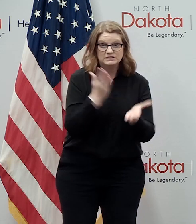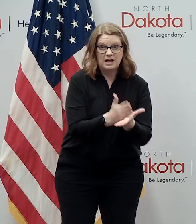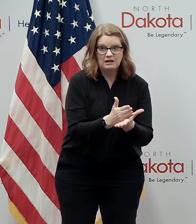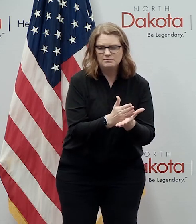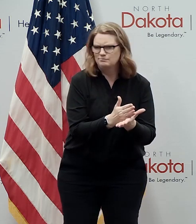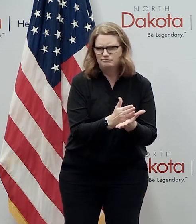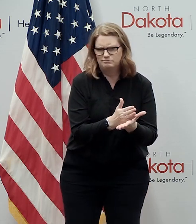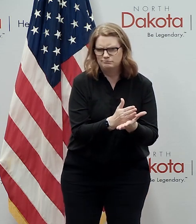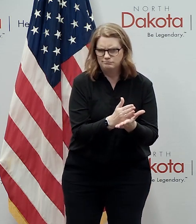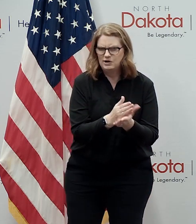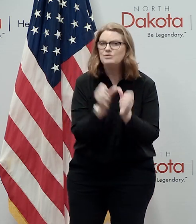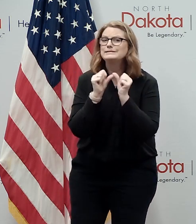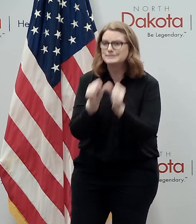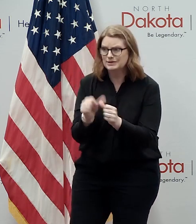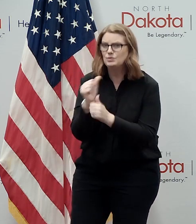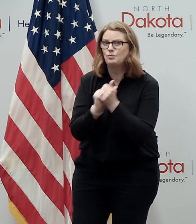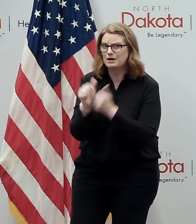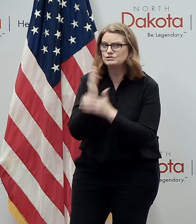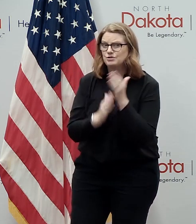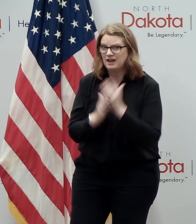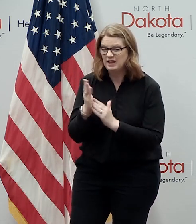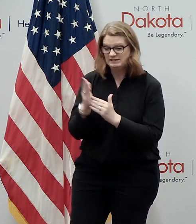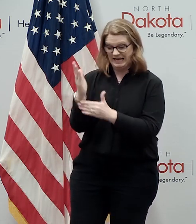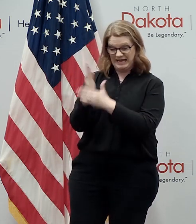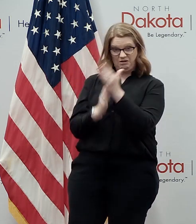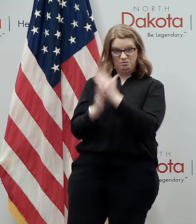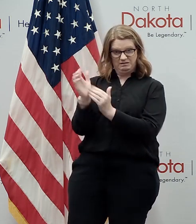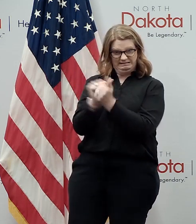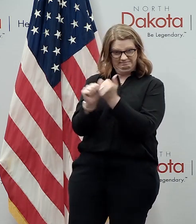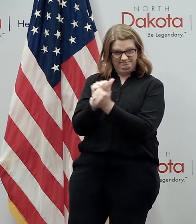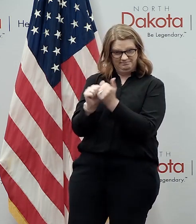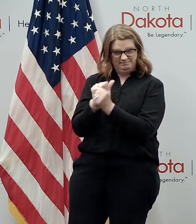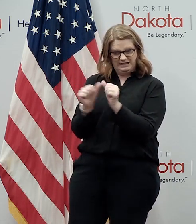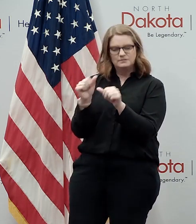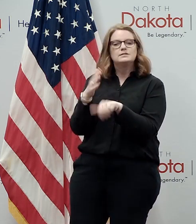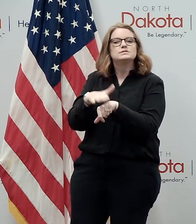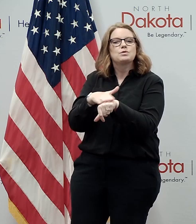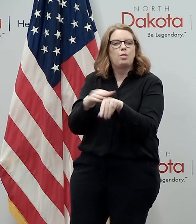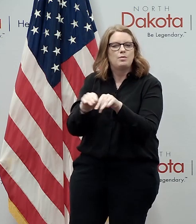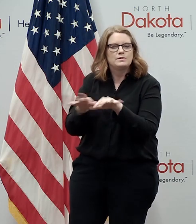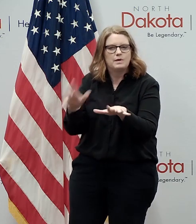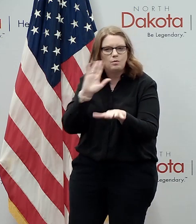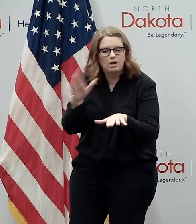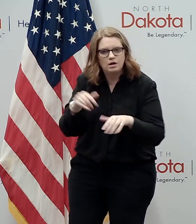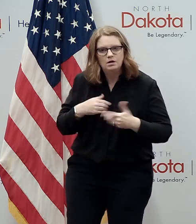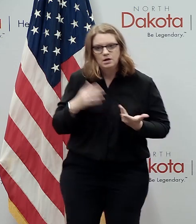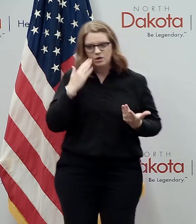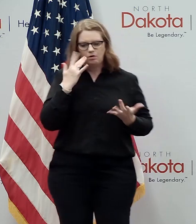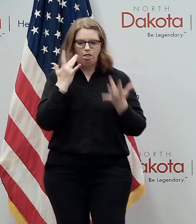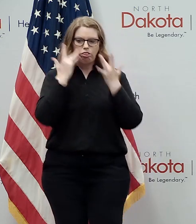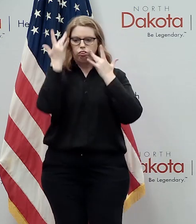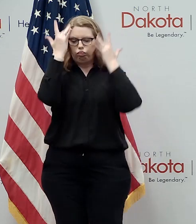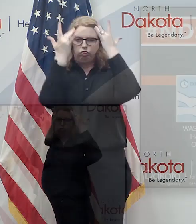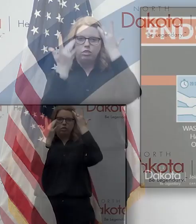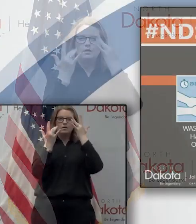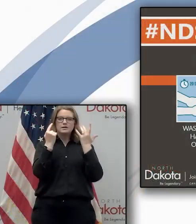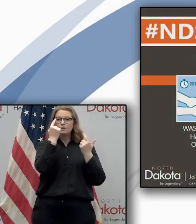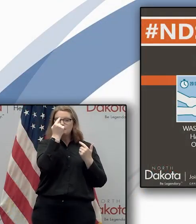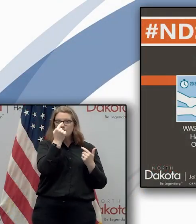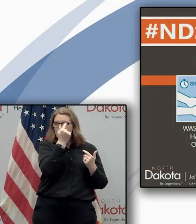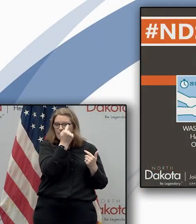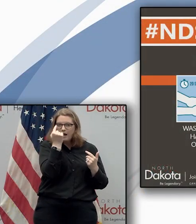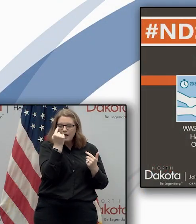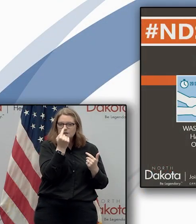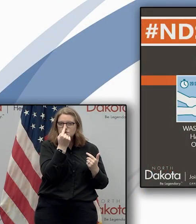hand hygiene help slow the spread avoid touching your your face because whether it's your nose your mouth or your eyes is places